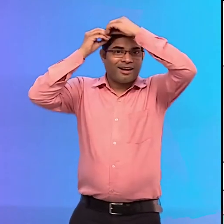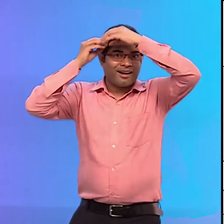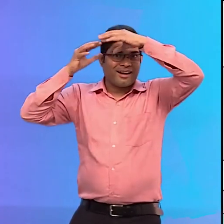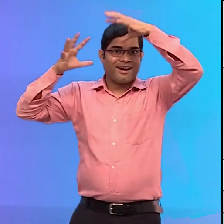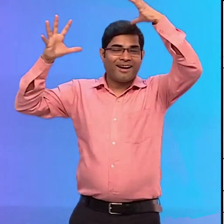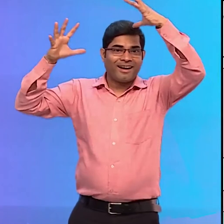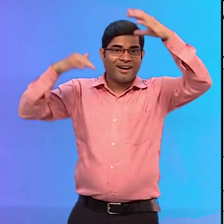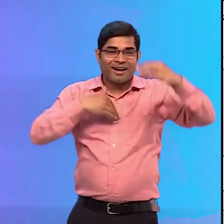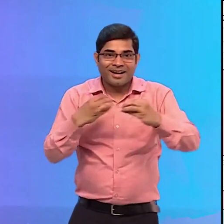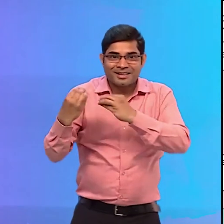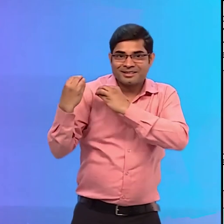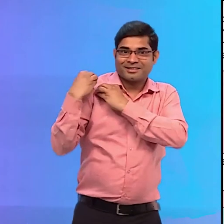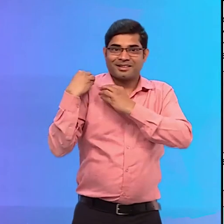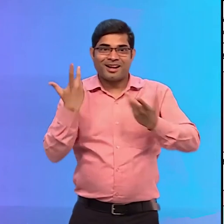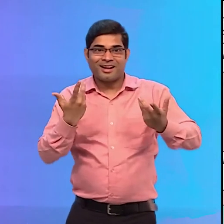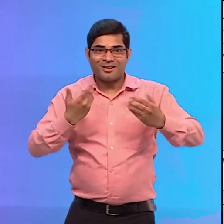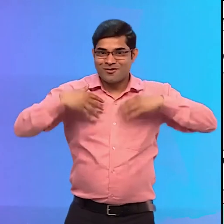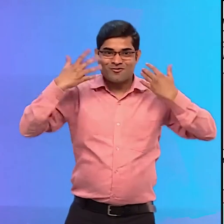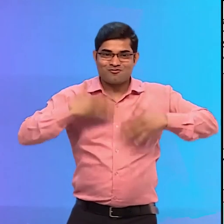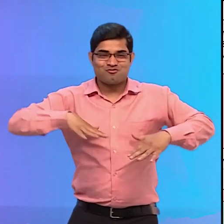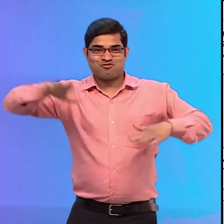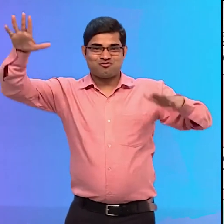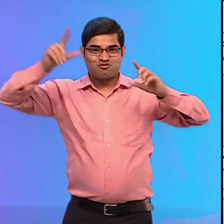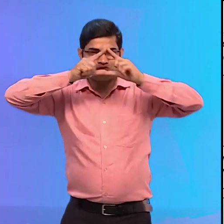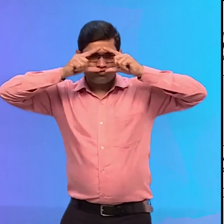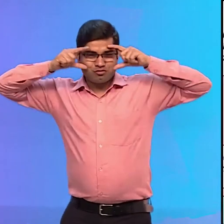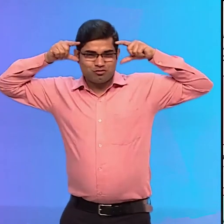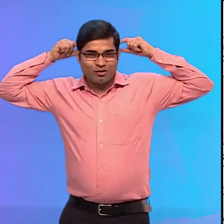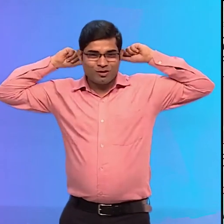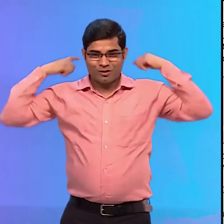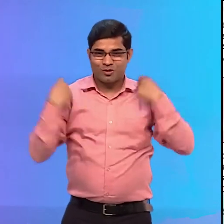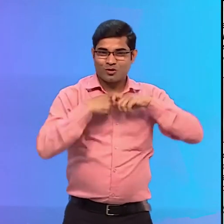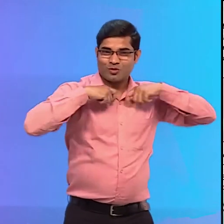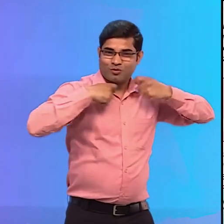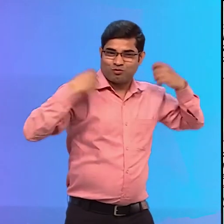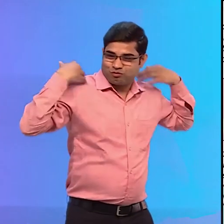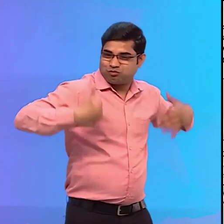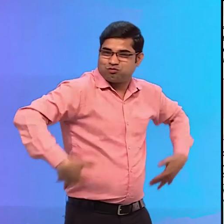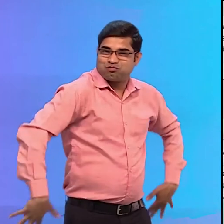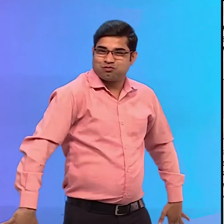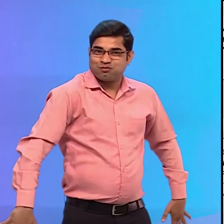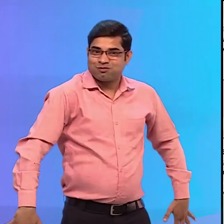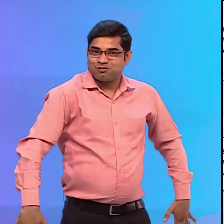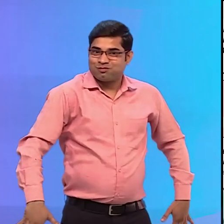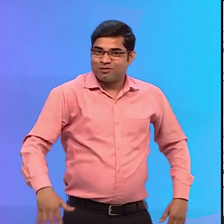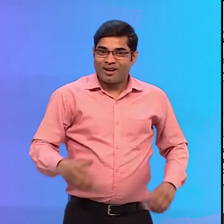herself ready for duty In a superhero eye mask A cape And the